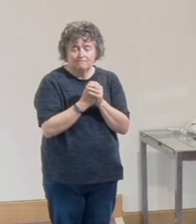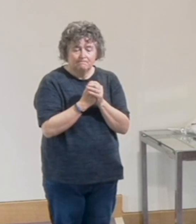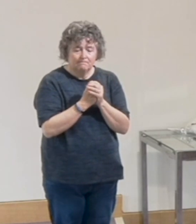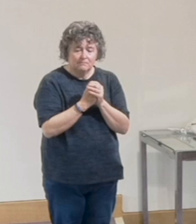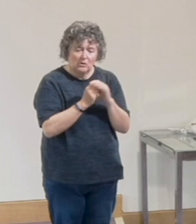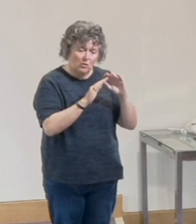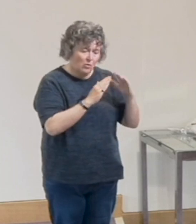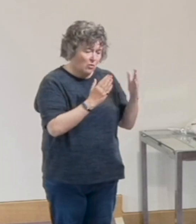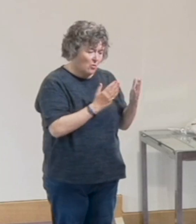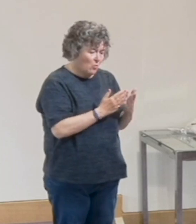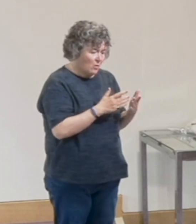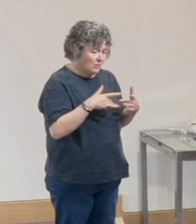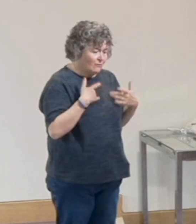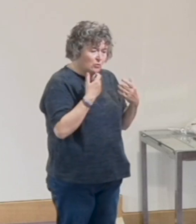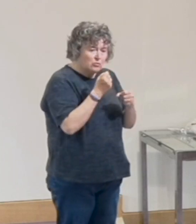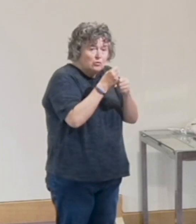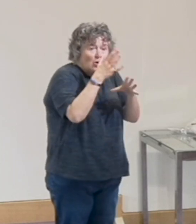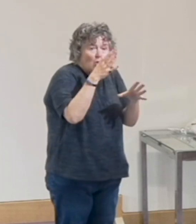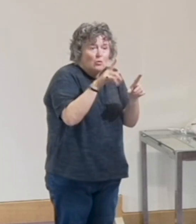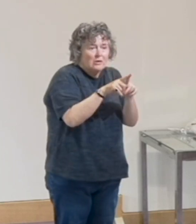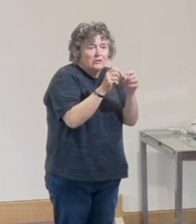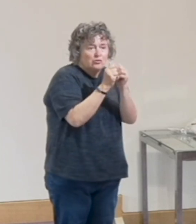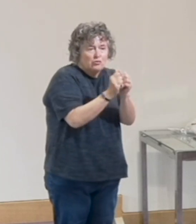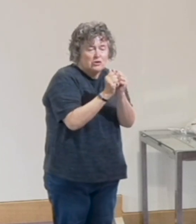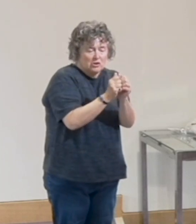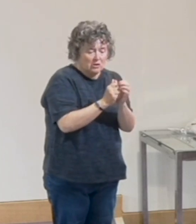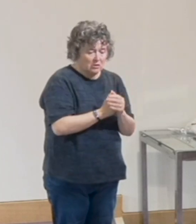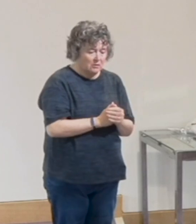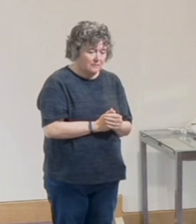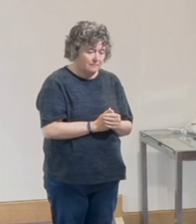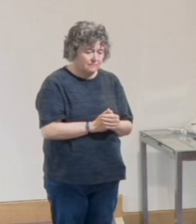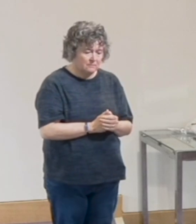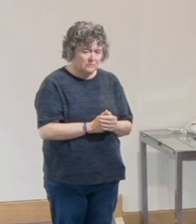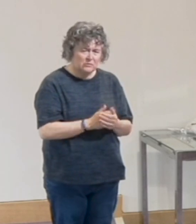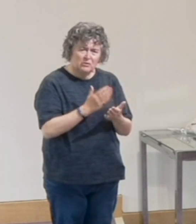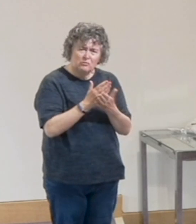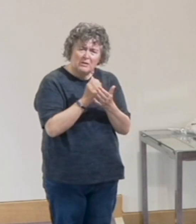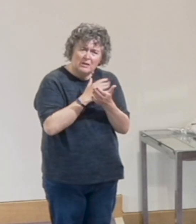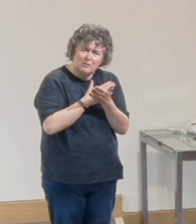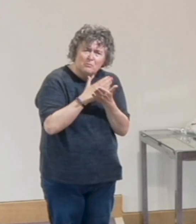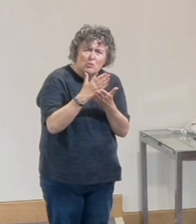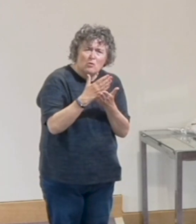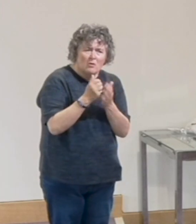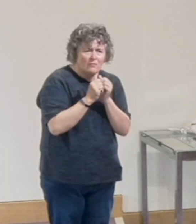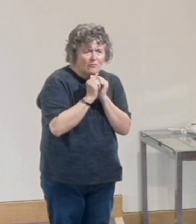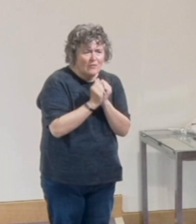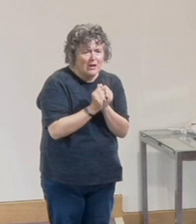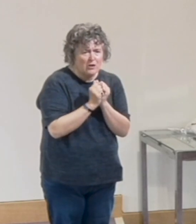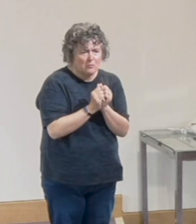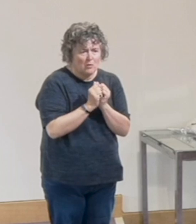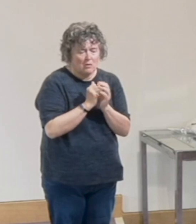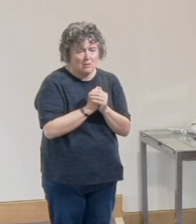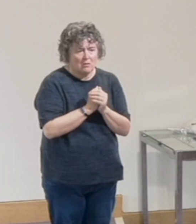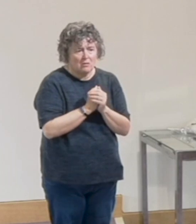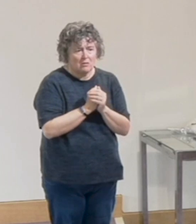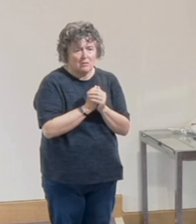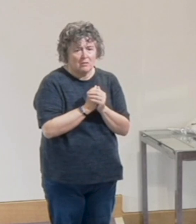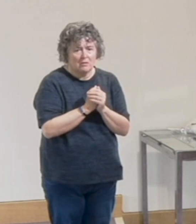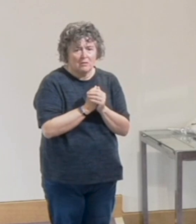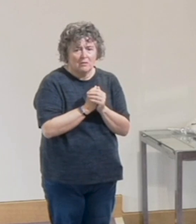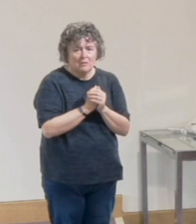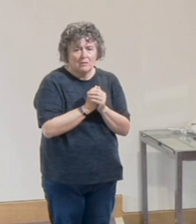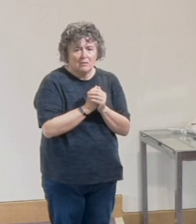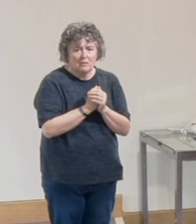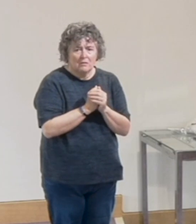by which we set our economic system. So it's something worth having, something that's more precious than the treasure